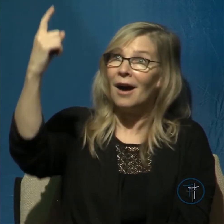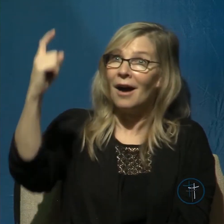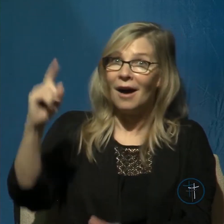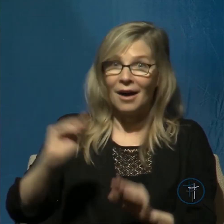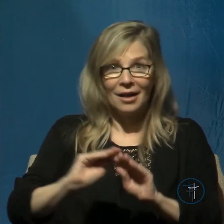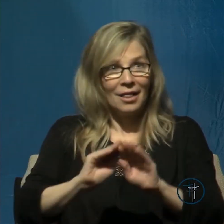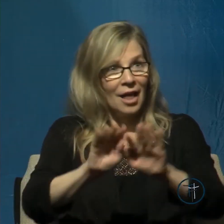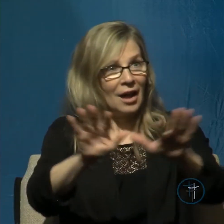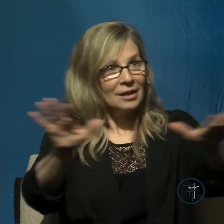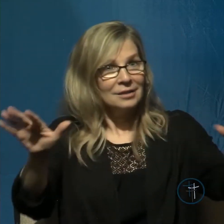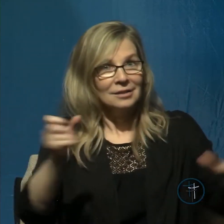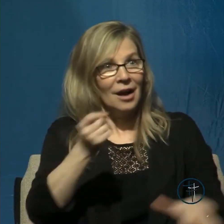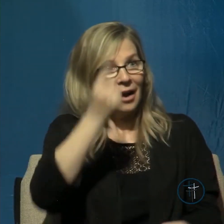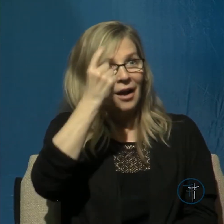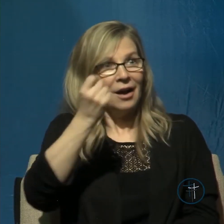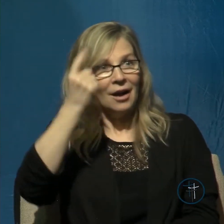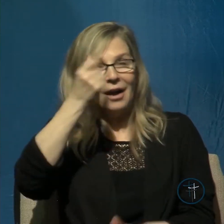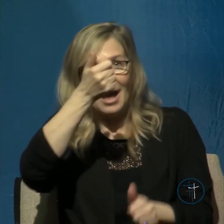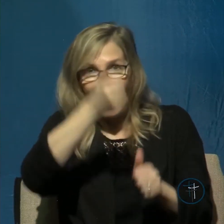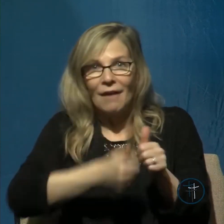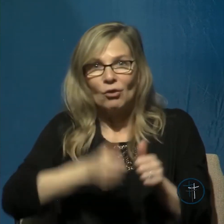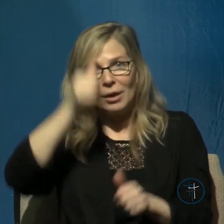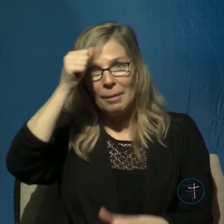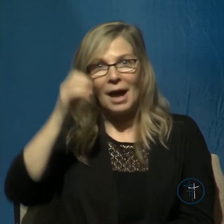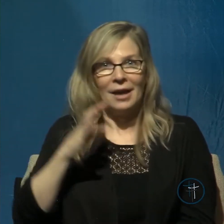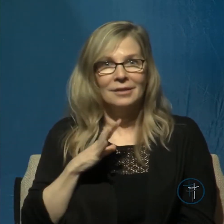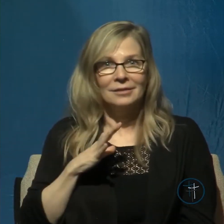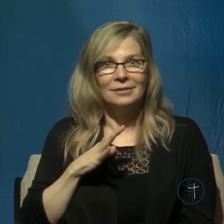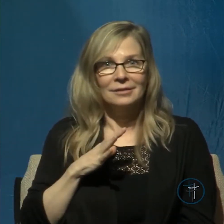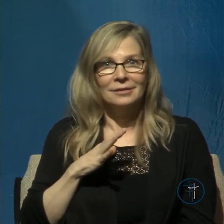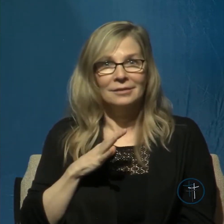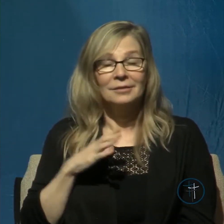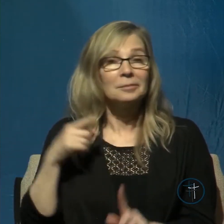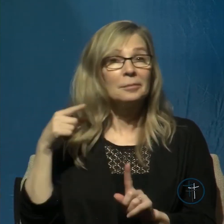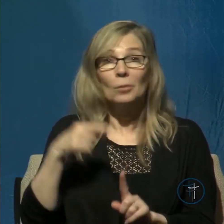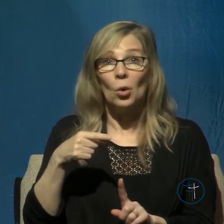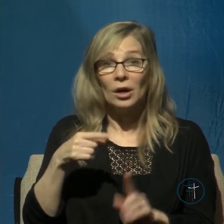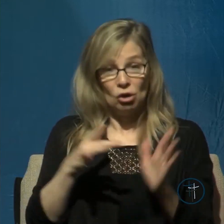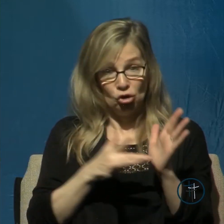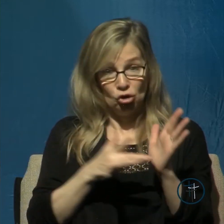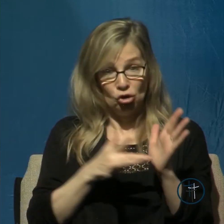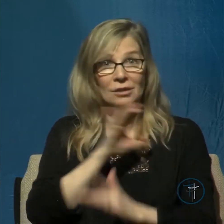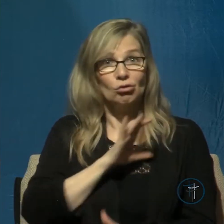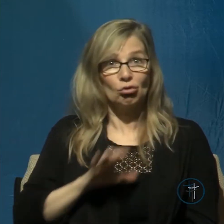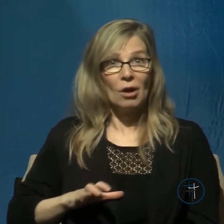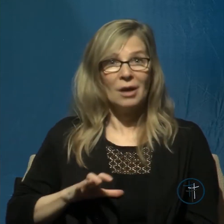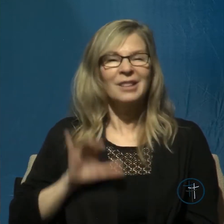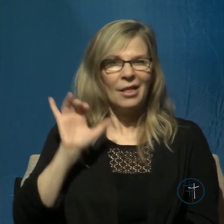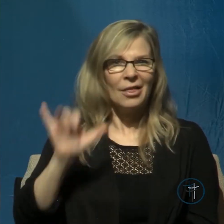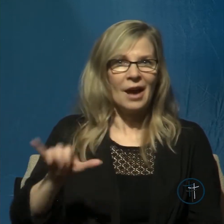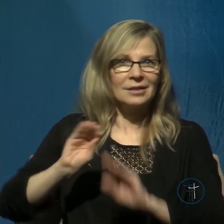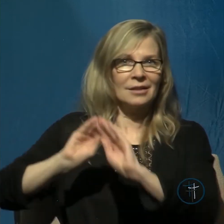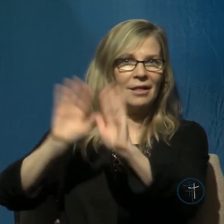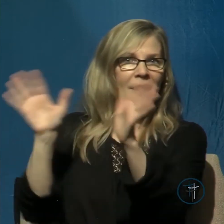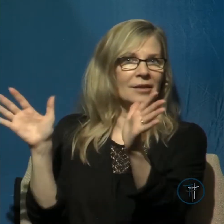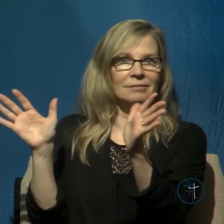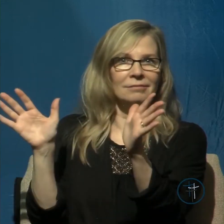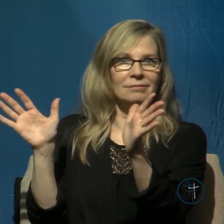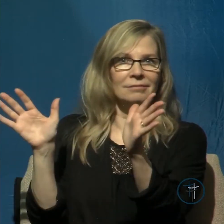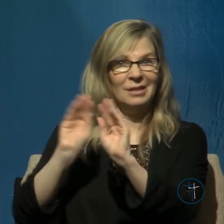man. So, Jesus Christ is the light. And he's the light of men, John tells us,